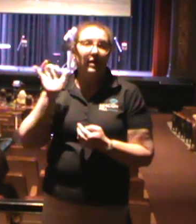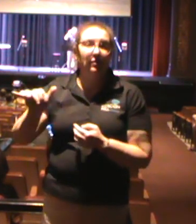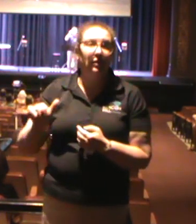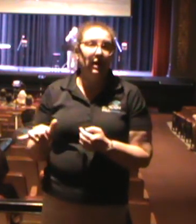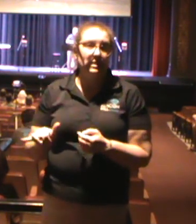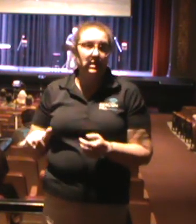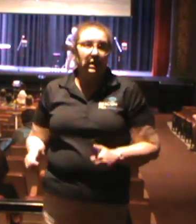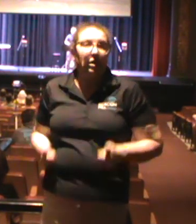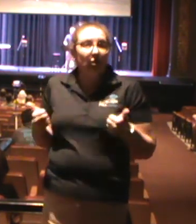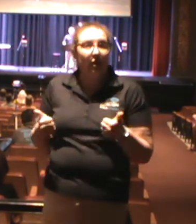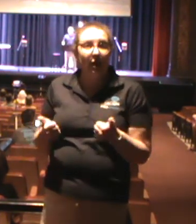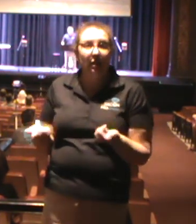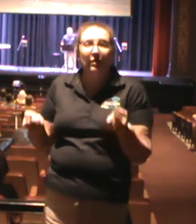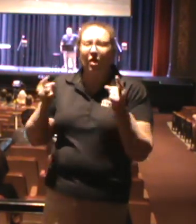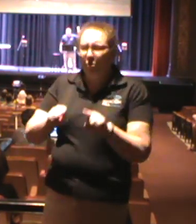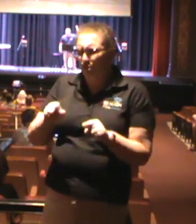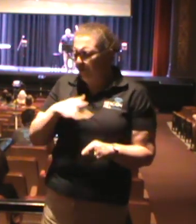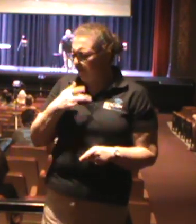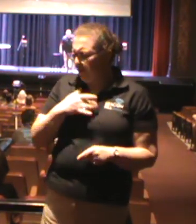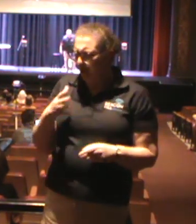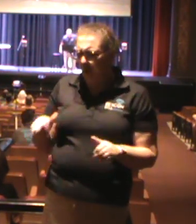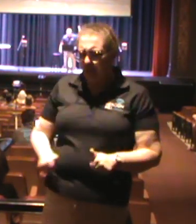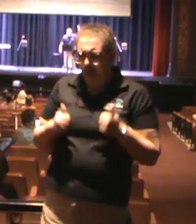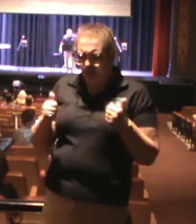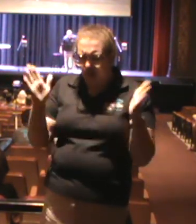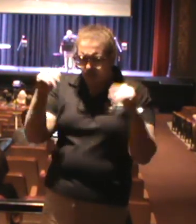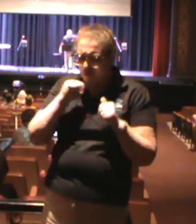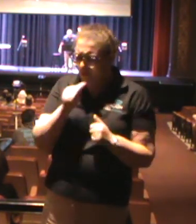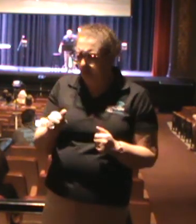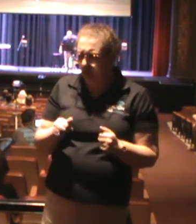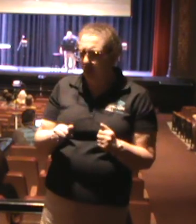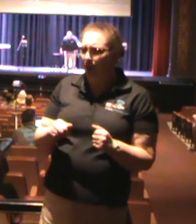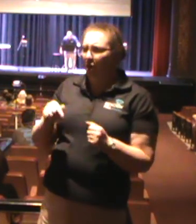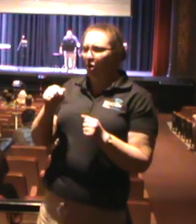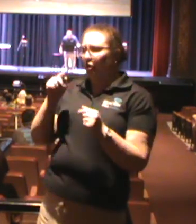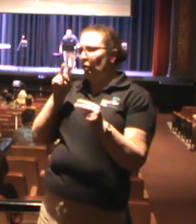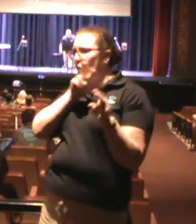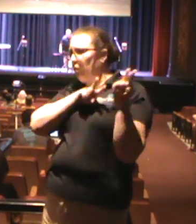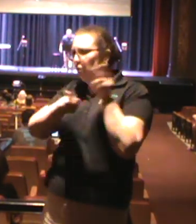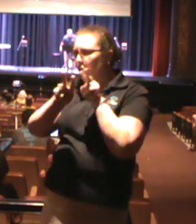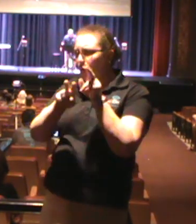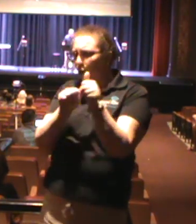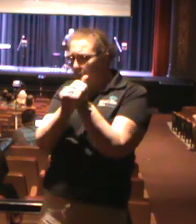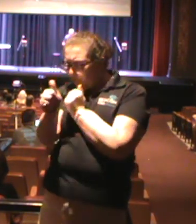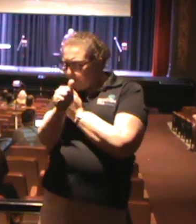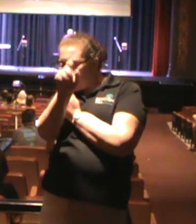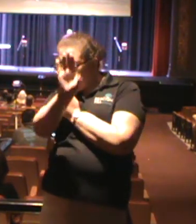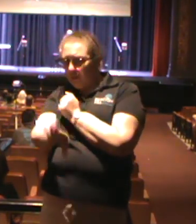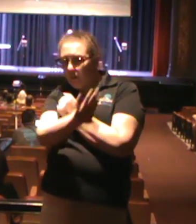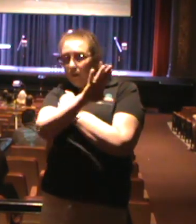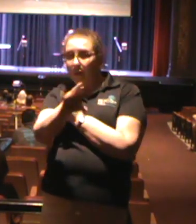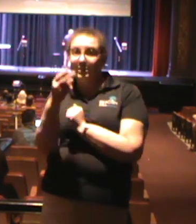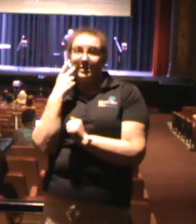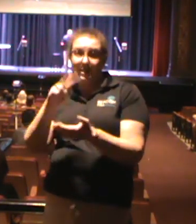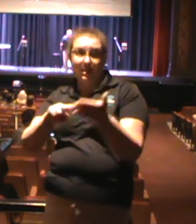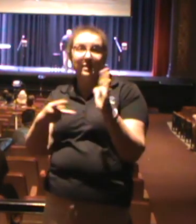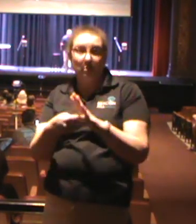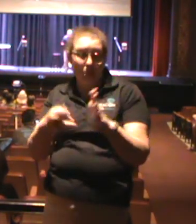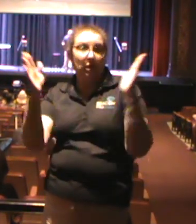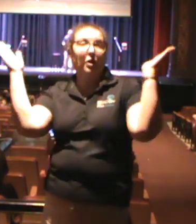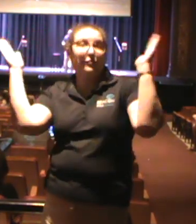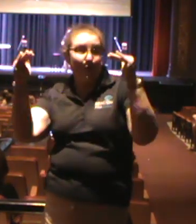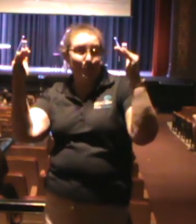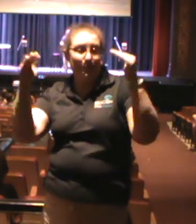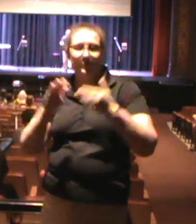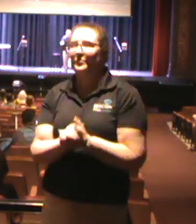you look no further in the cross to see the meaning of hope. I thought a couple more people would be